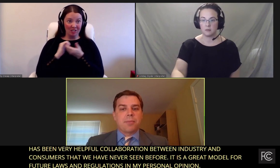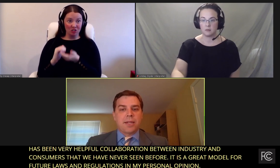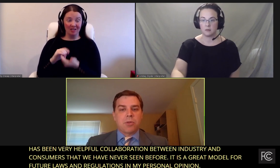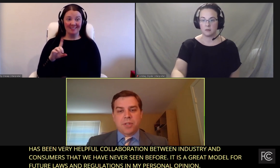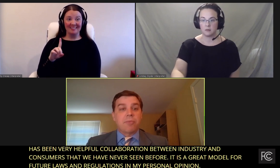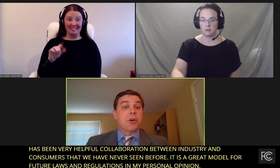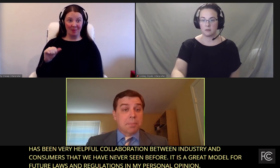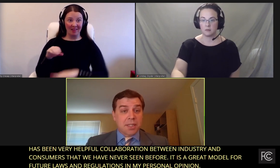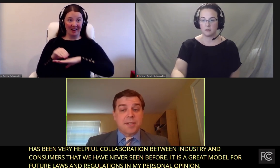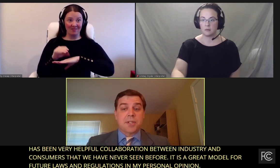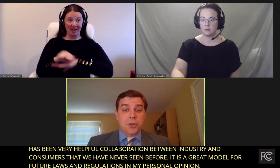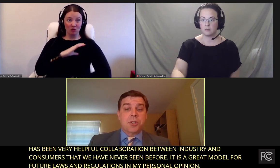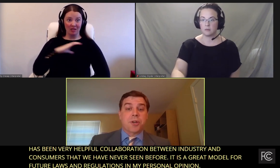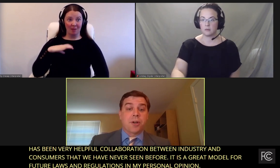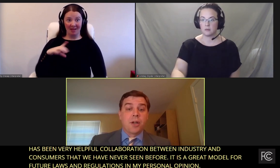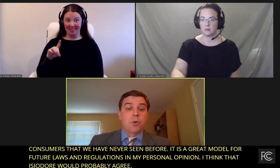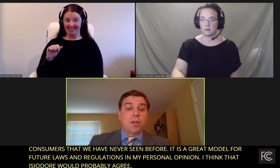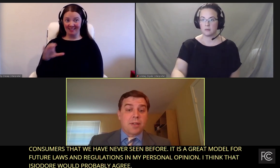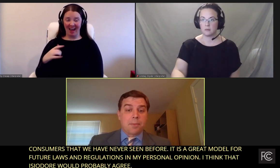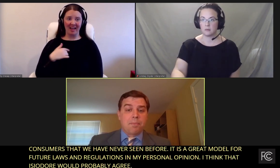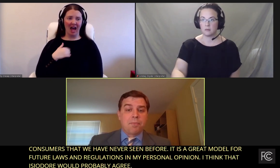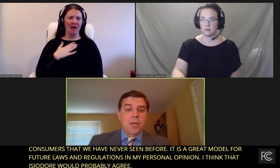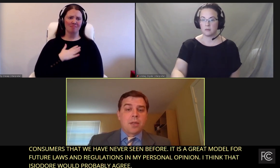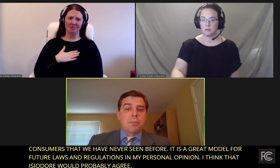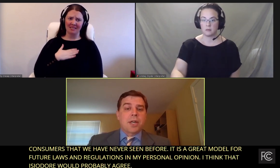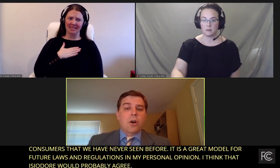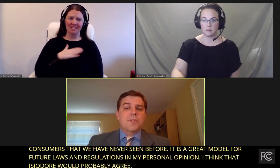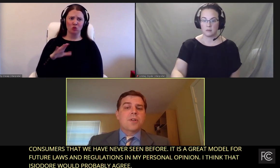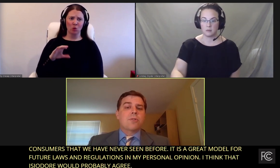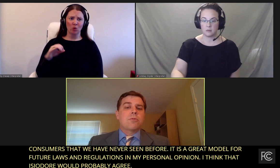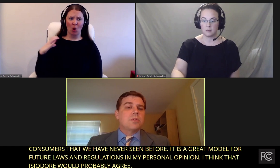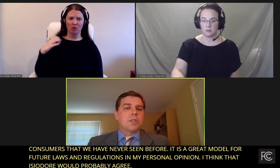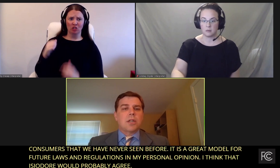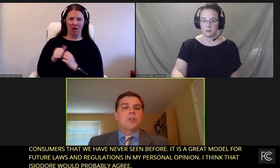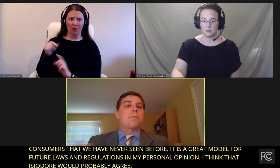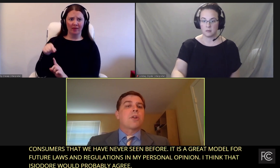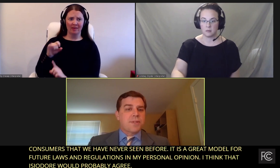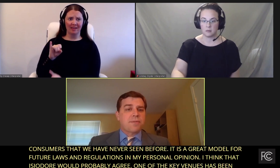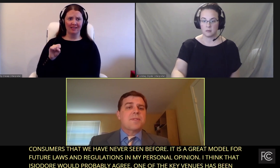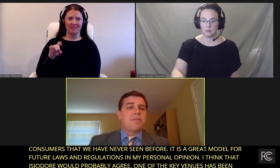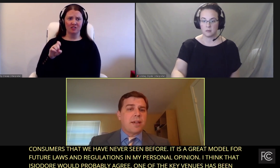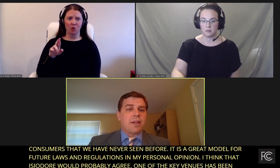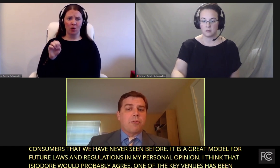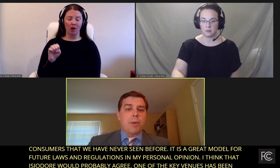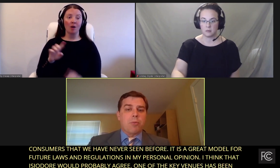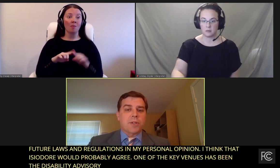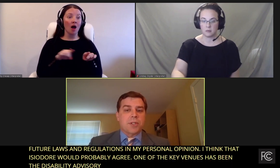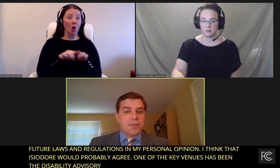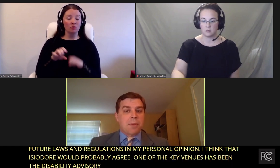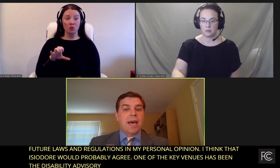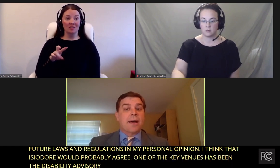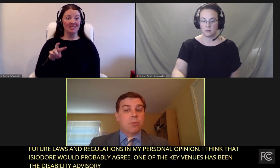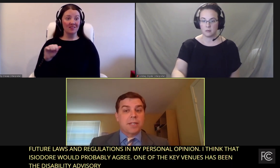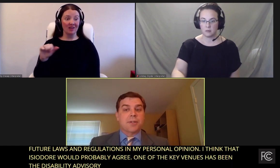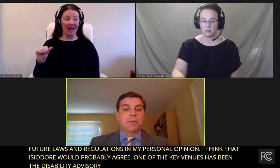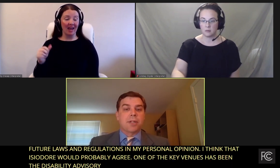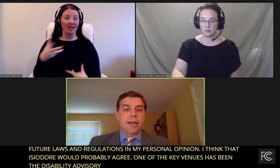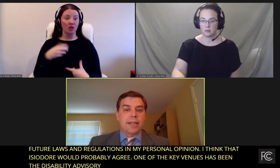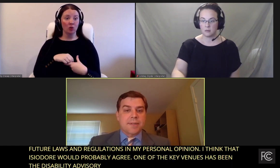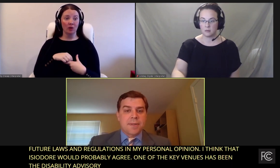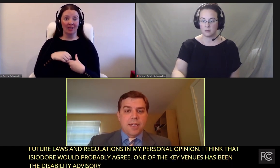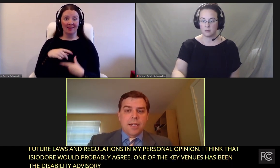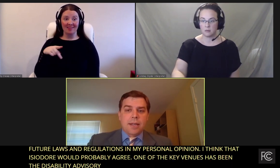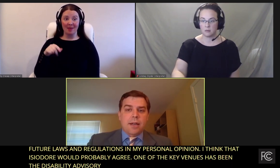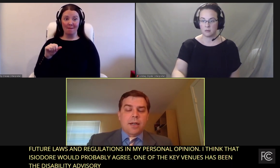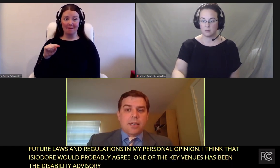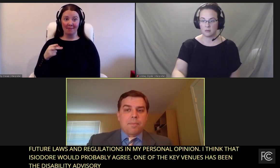Advisory Committee, which I'm very pleased to co-chair with him. But also other parts of the CVAA framework, such as the pathway to